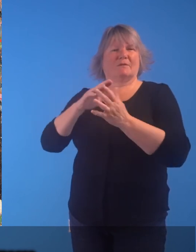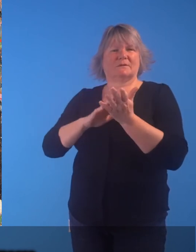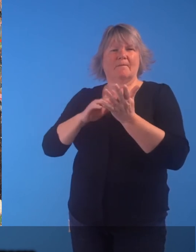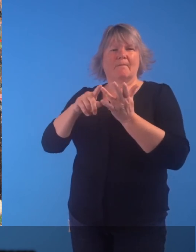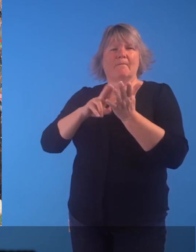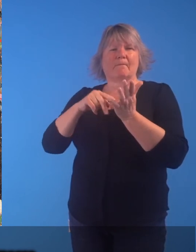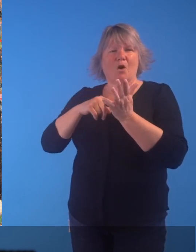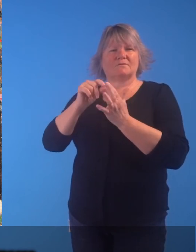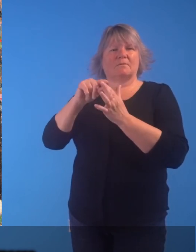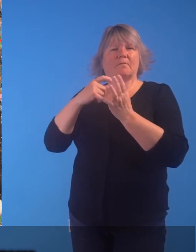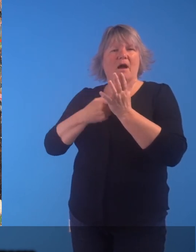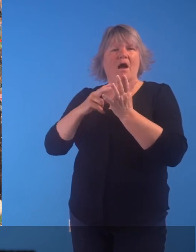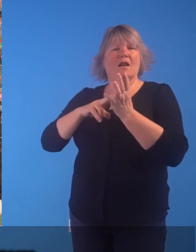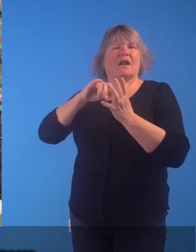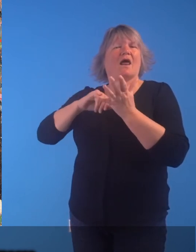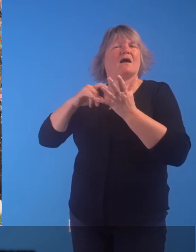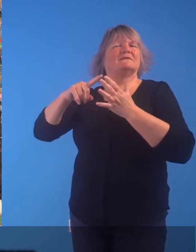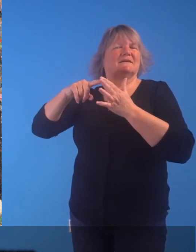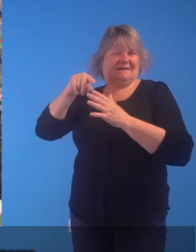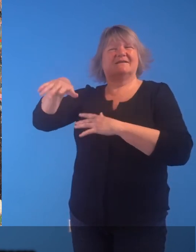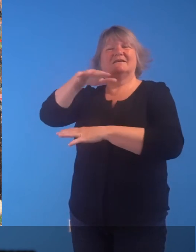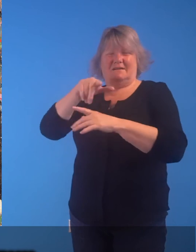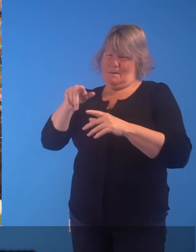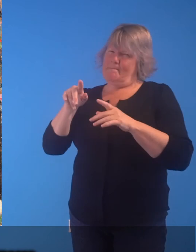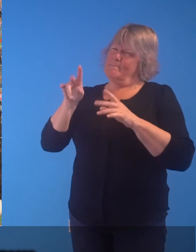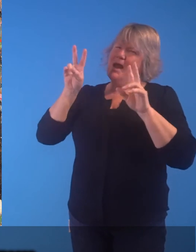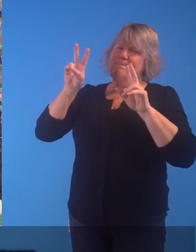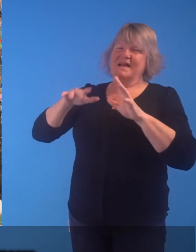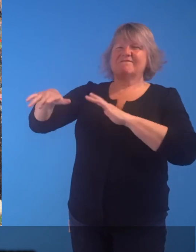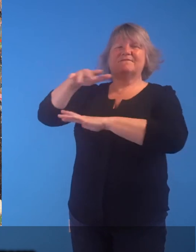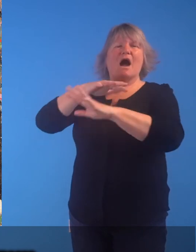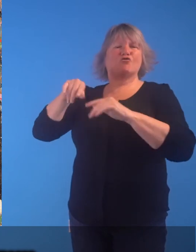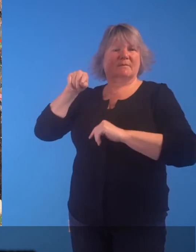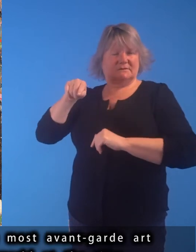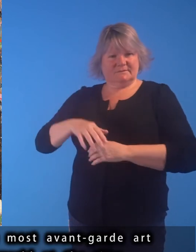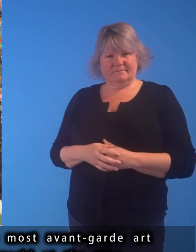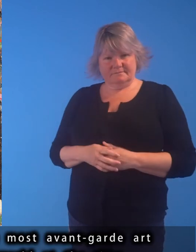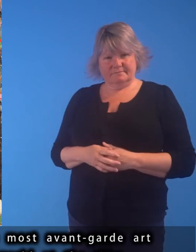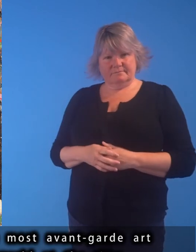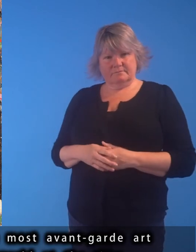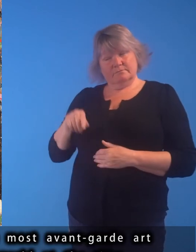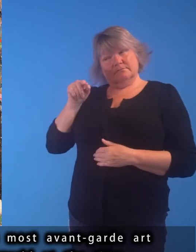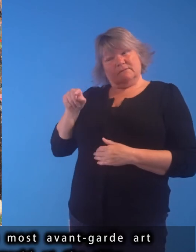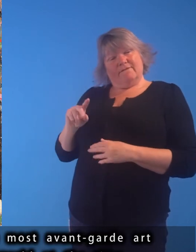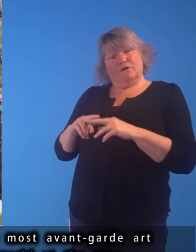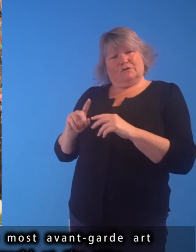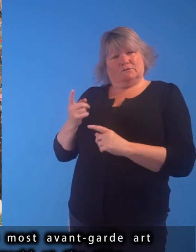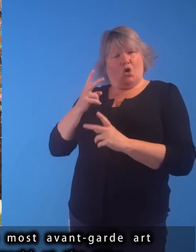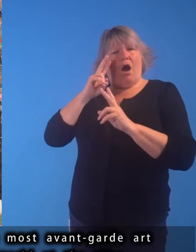Ferguson saw first-hand some of the